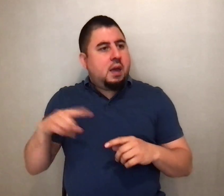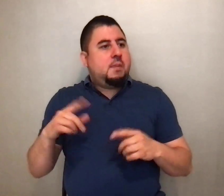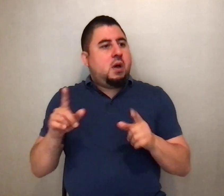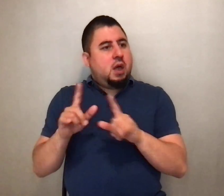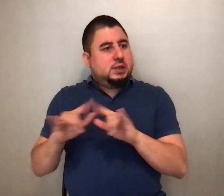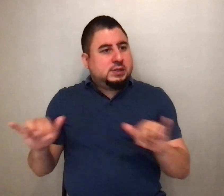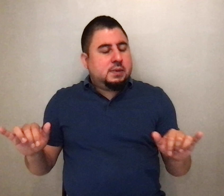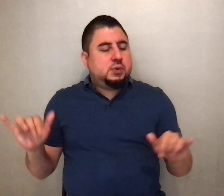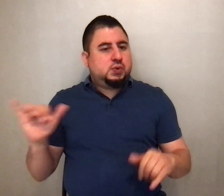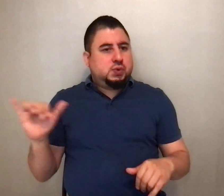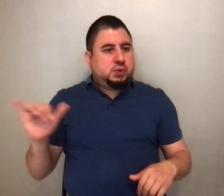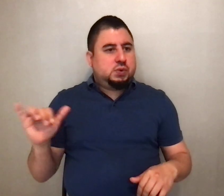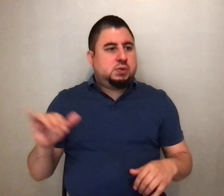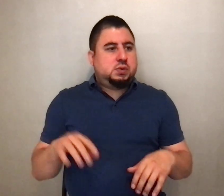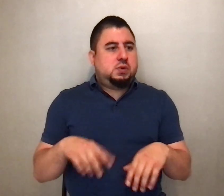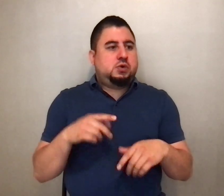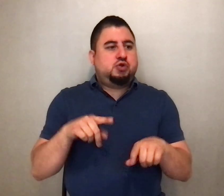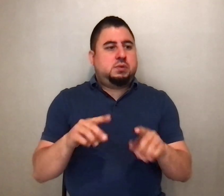in the breaking of the bread.